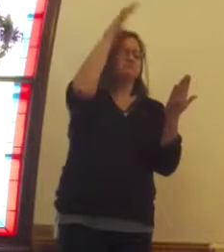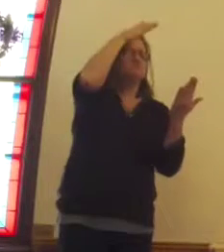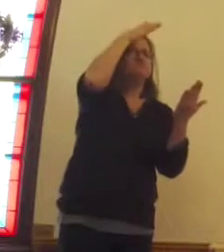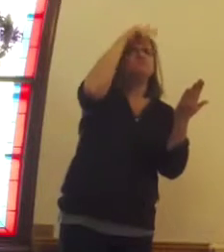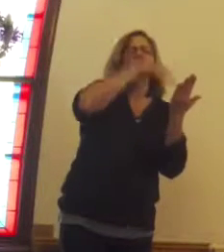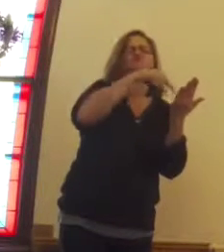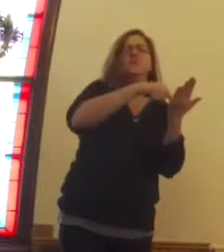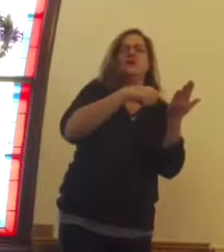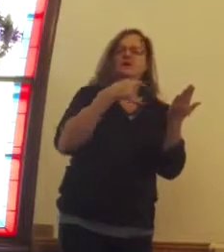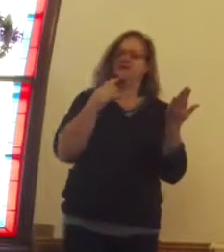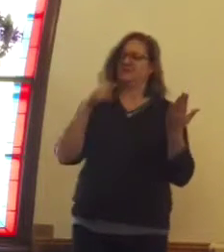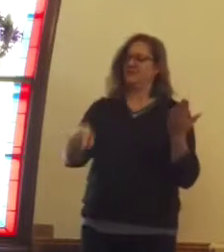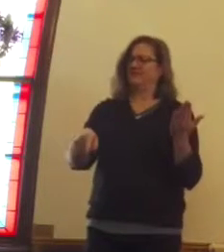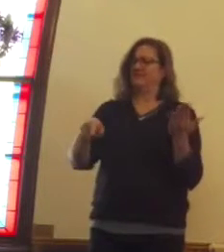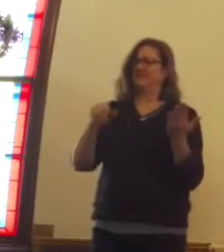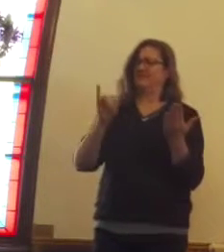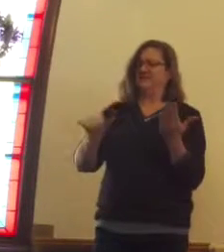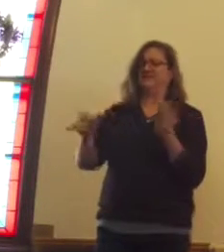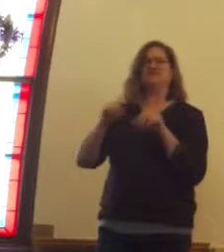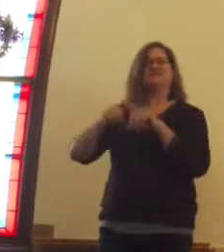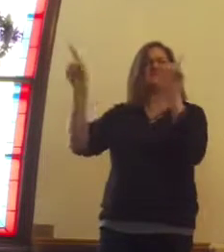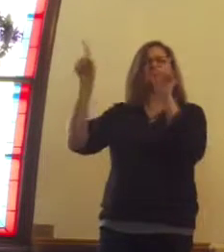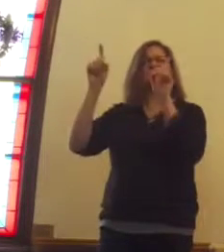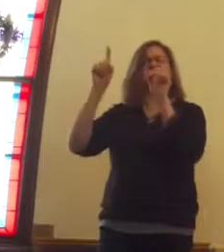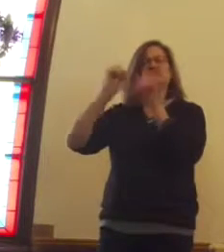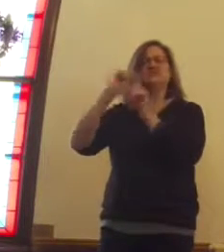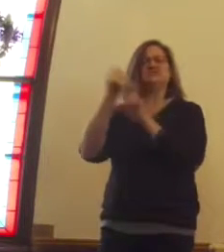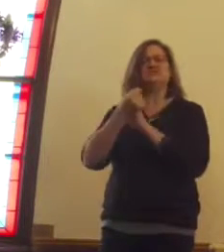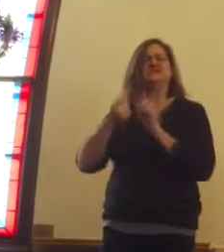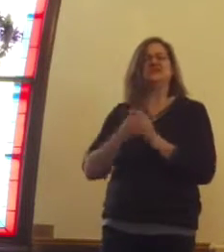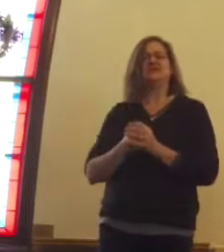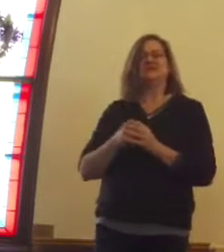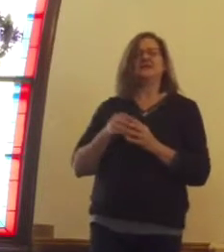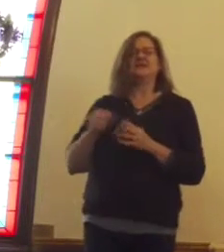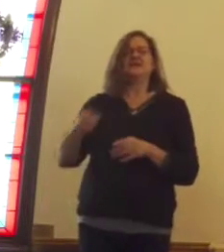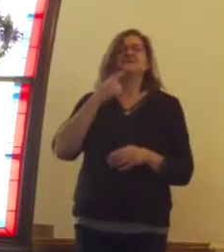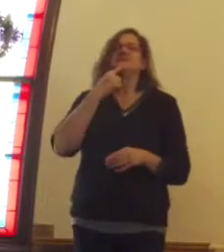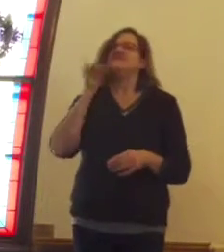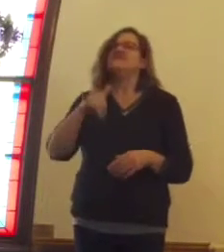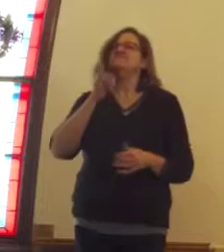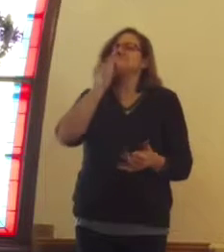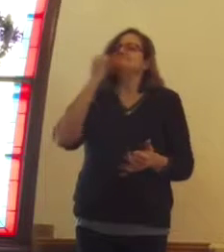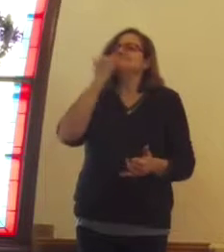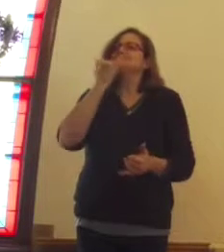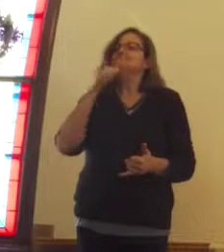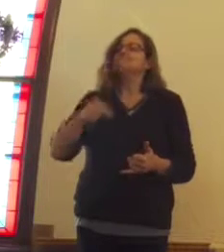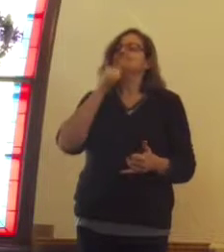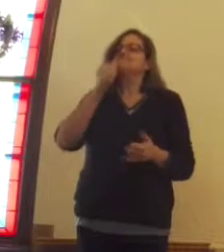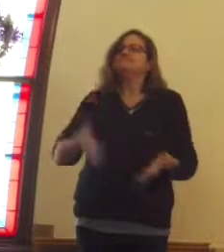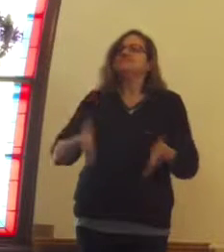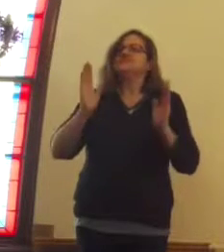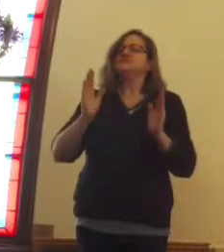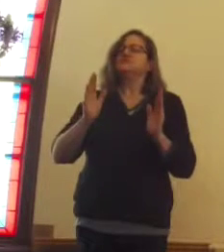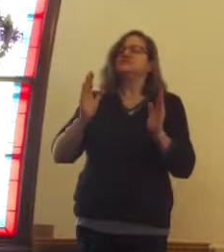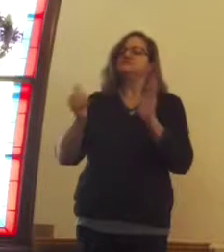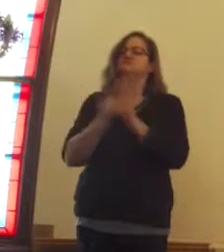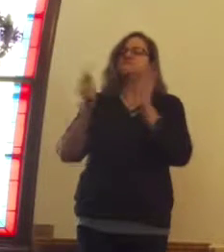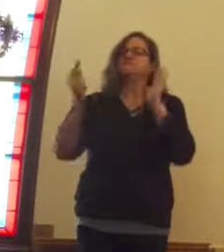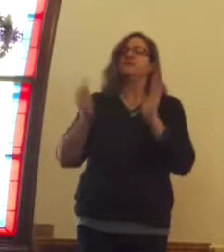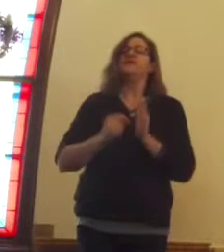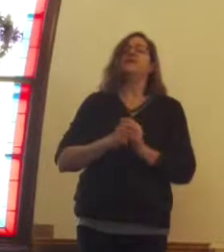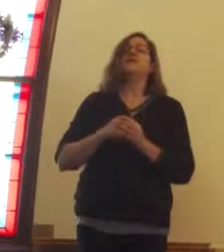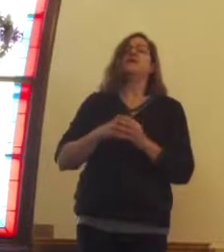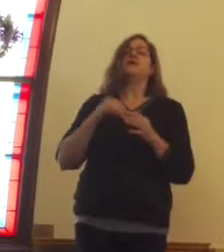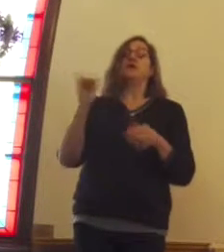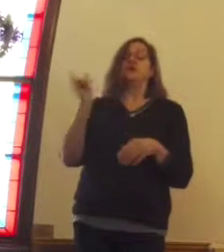and describes this as an act of evil or wrongdoing. And it leaves traces